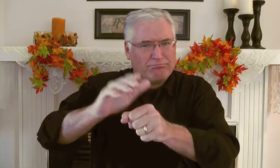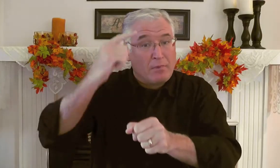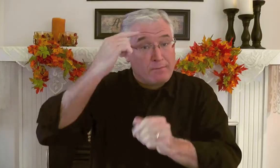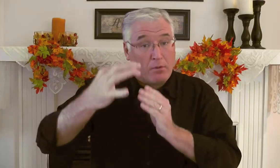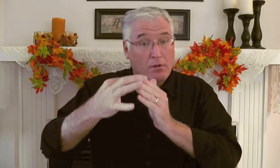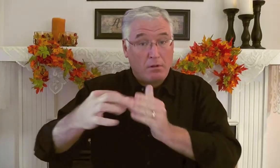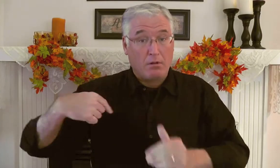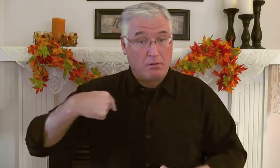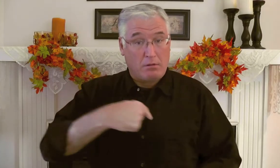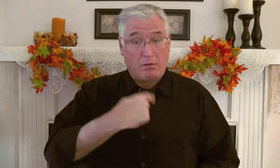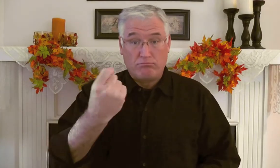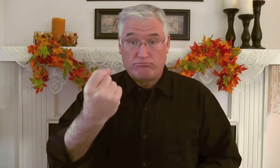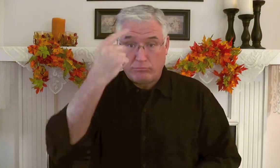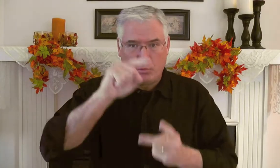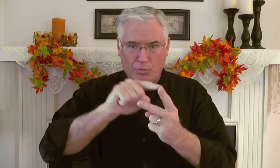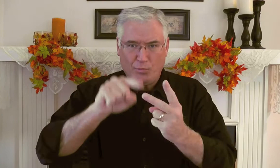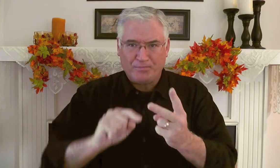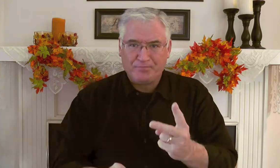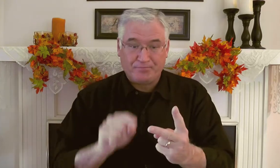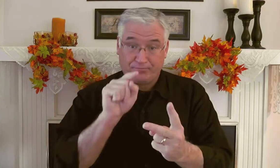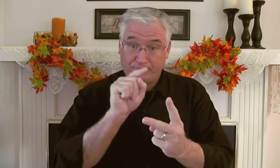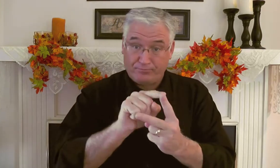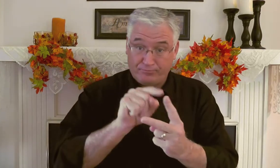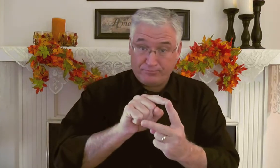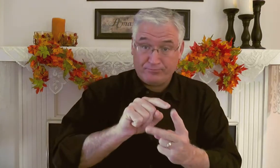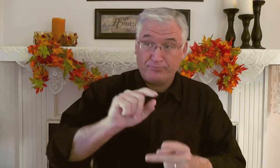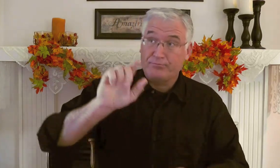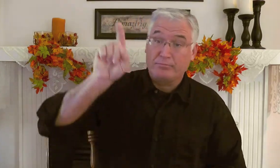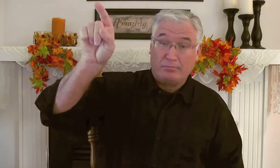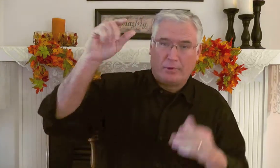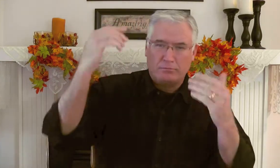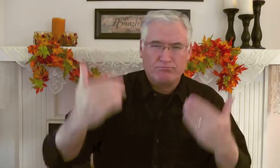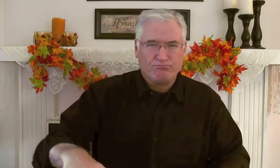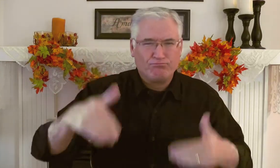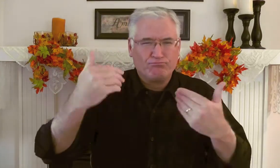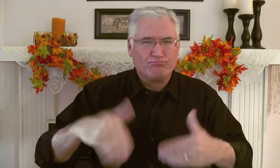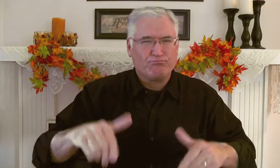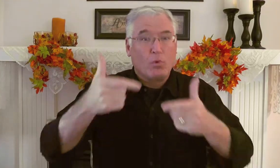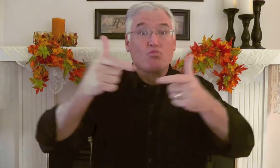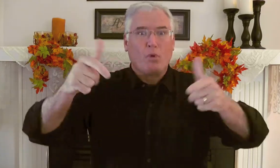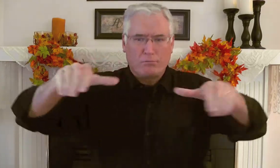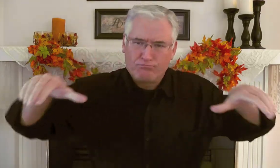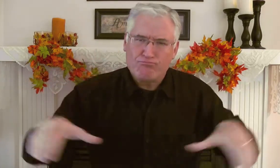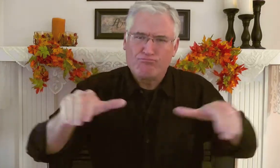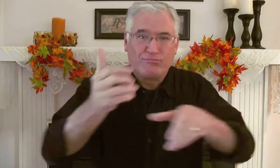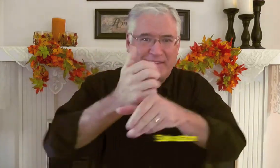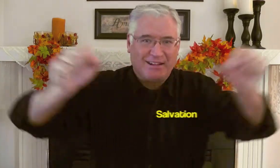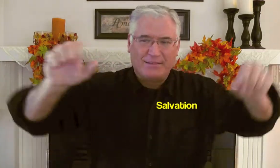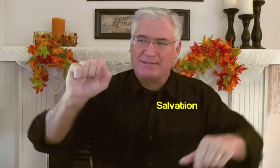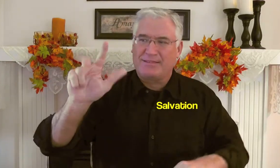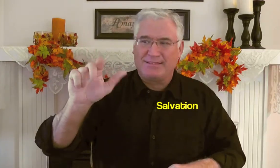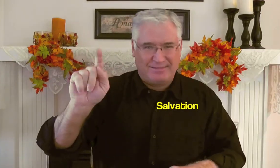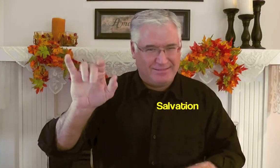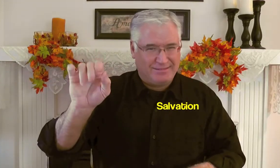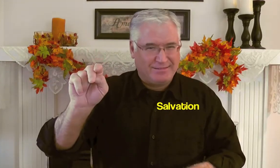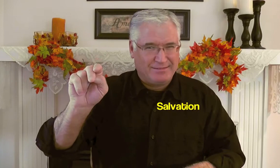It is sufficient for us to understand two things. One, wow, that God's awesome act of salvation, he